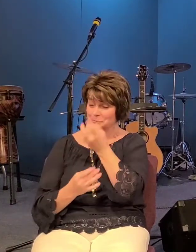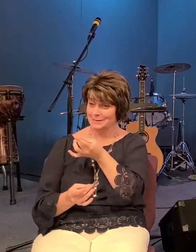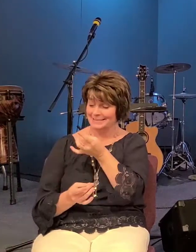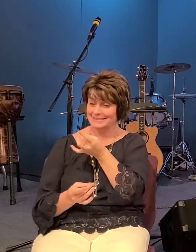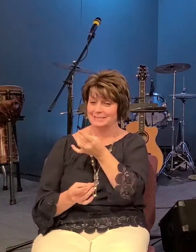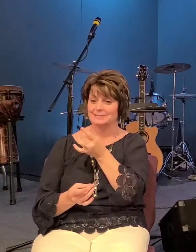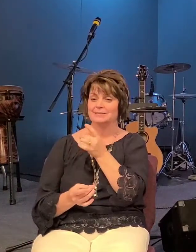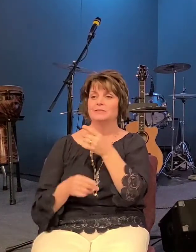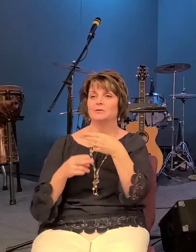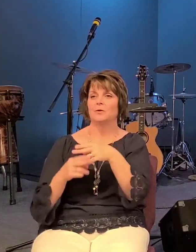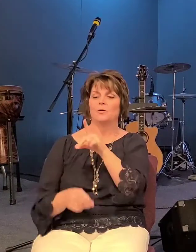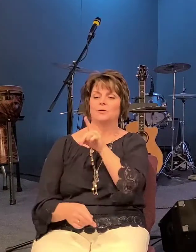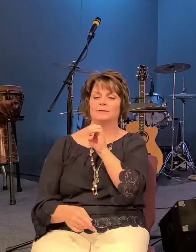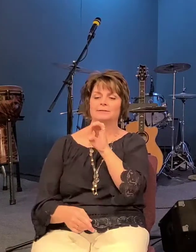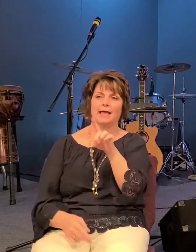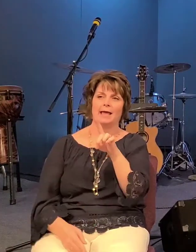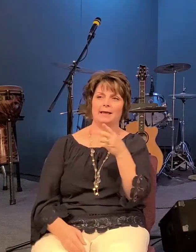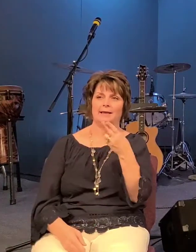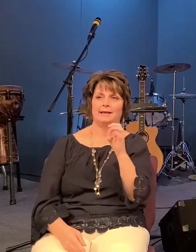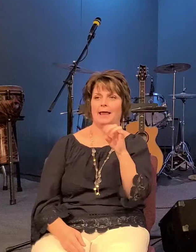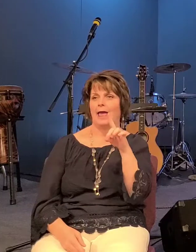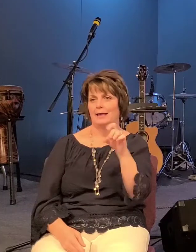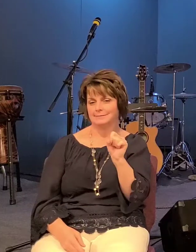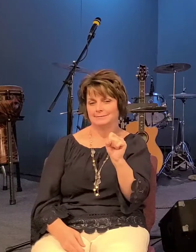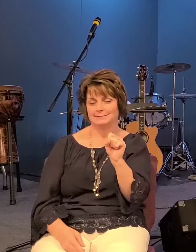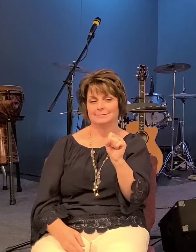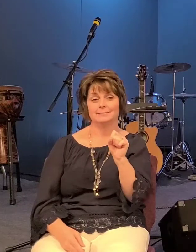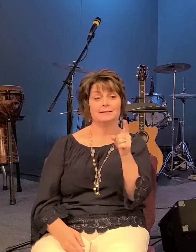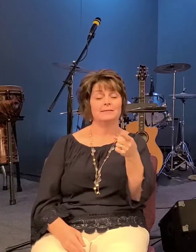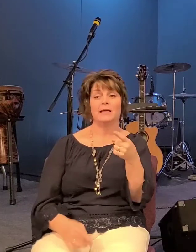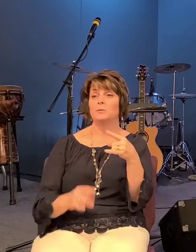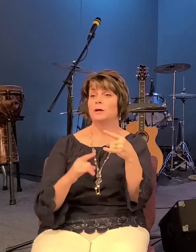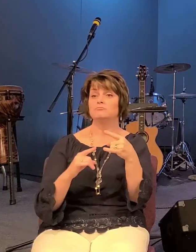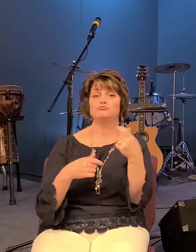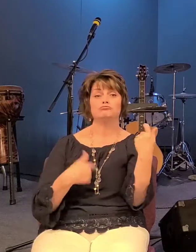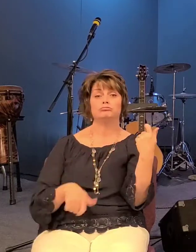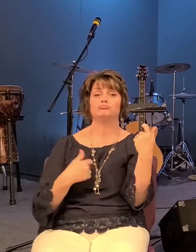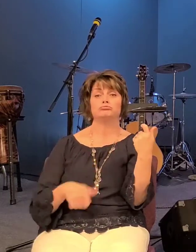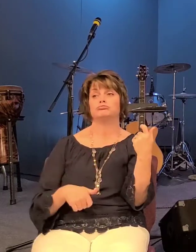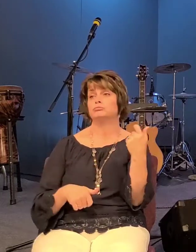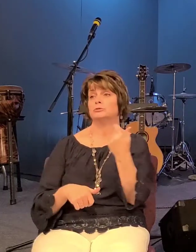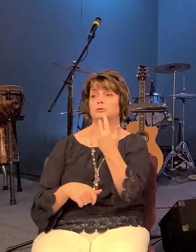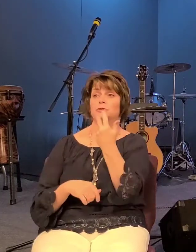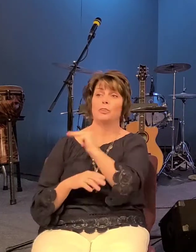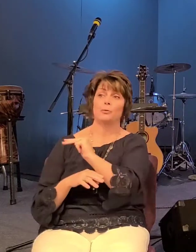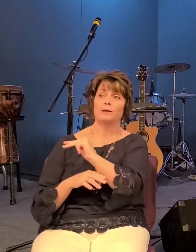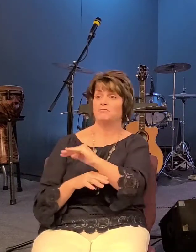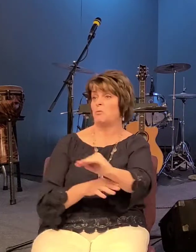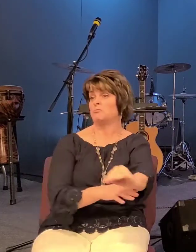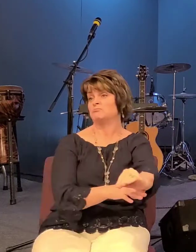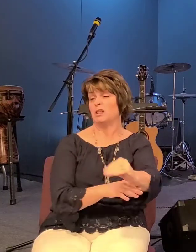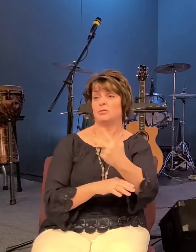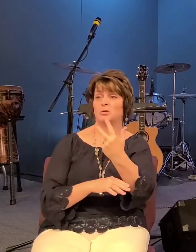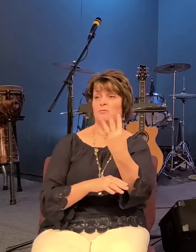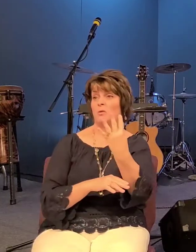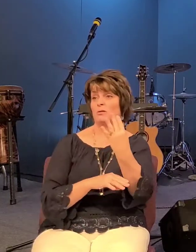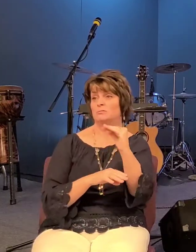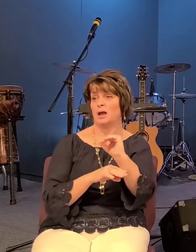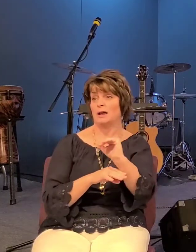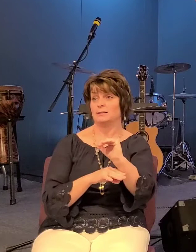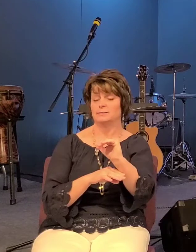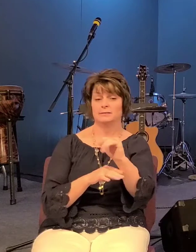camp there they had lived there the band would play three four nights and when they left it was just it was